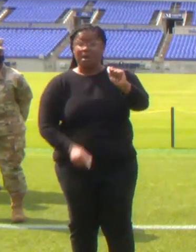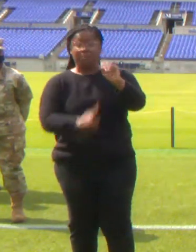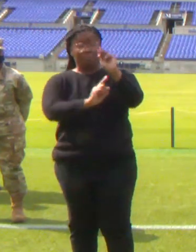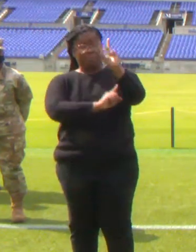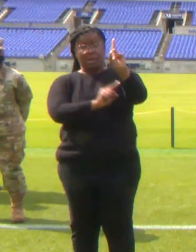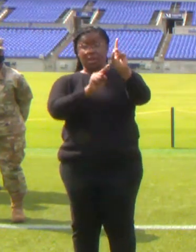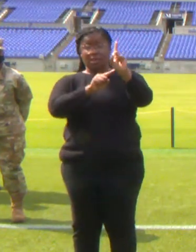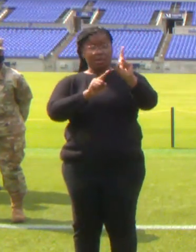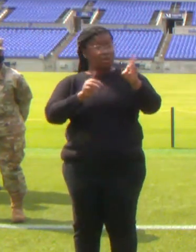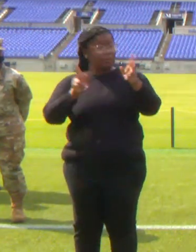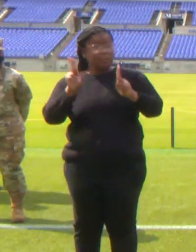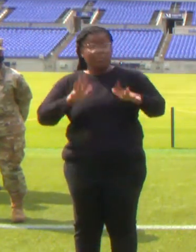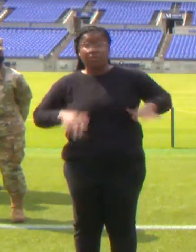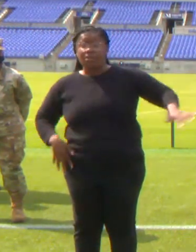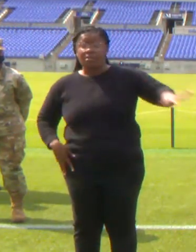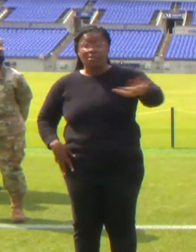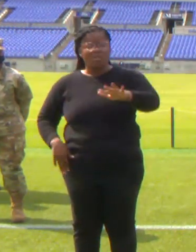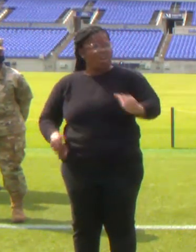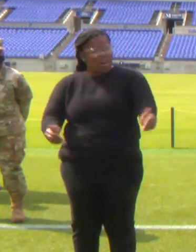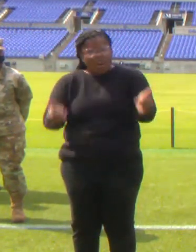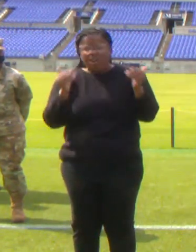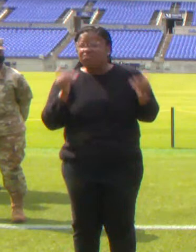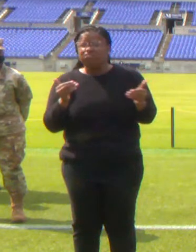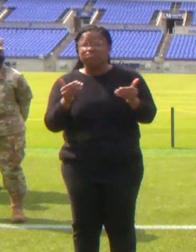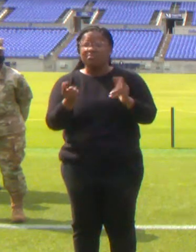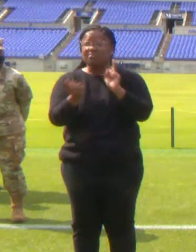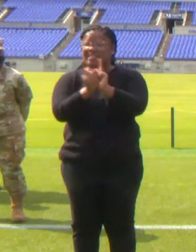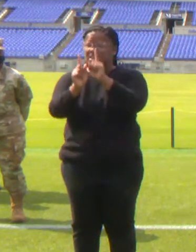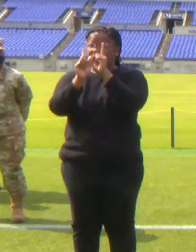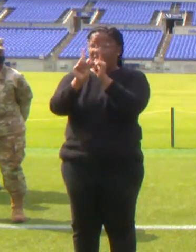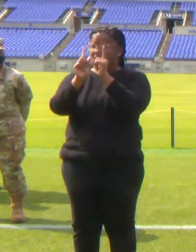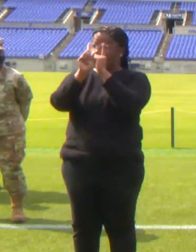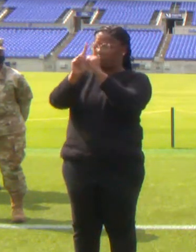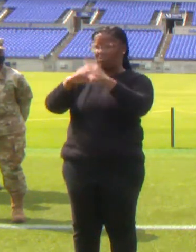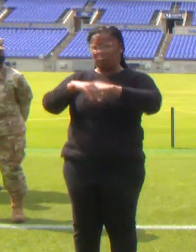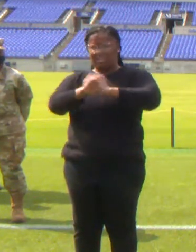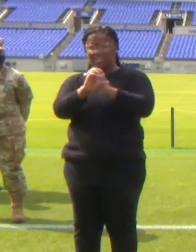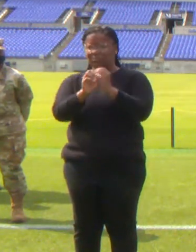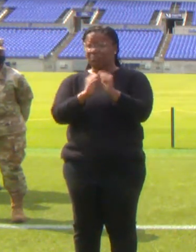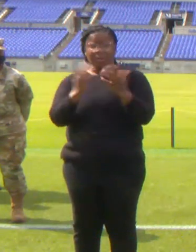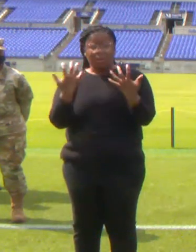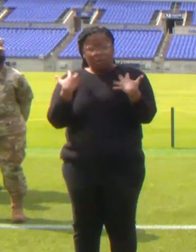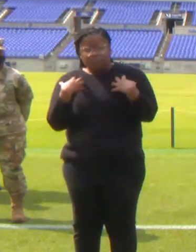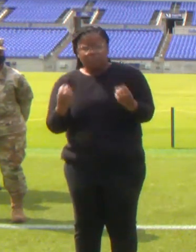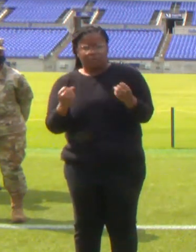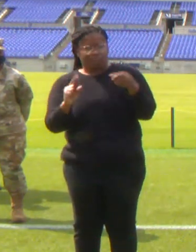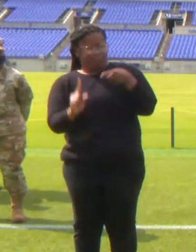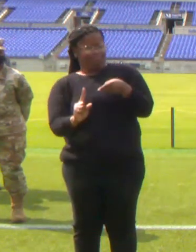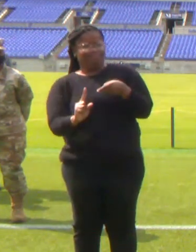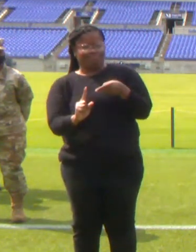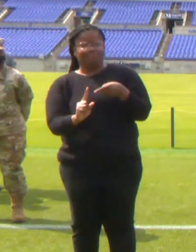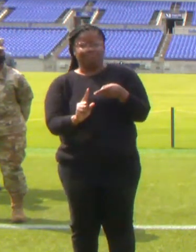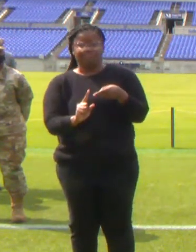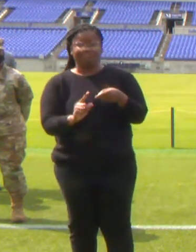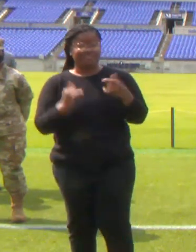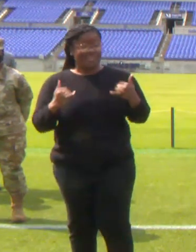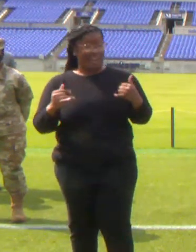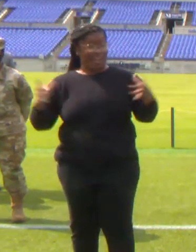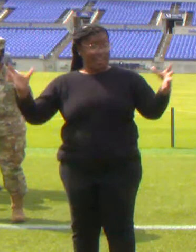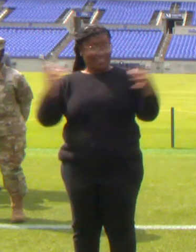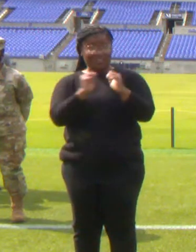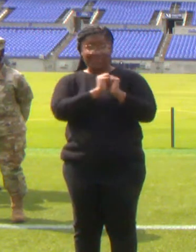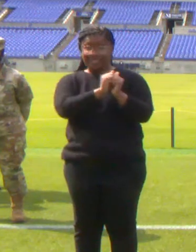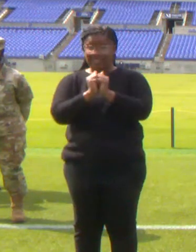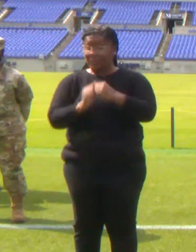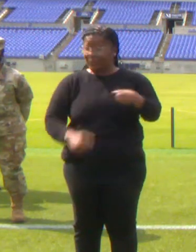to meet this crisis with great courage and resolve. together we summoned every